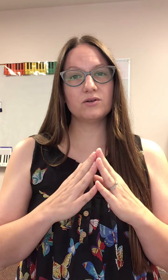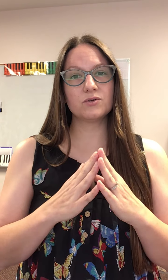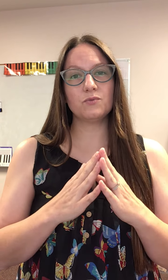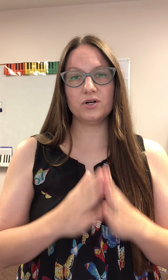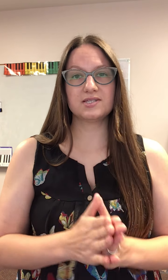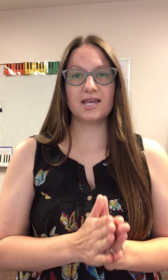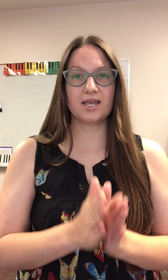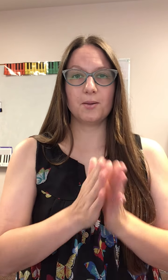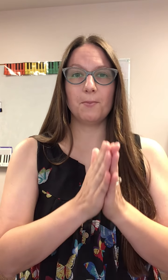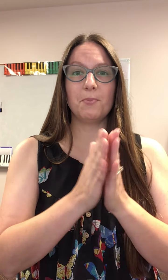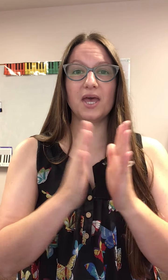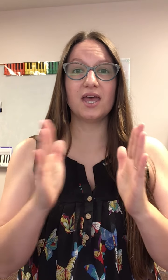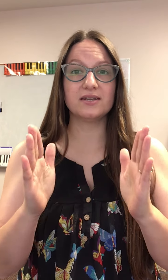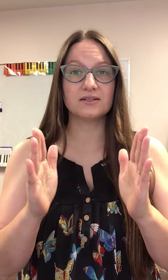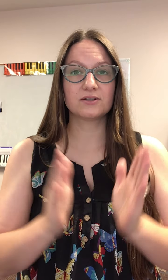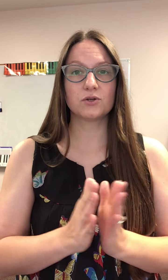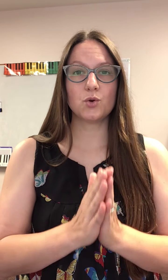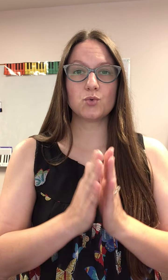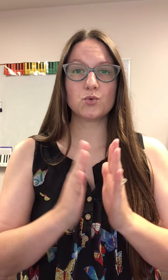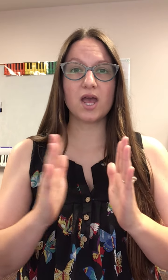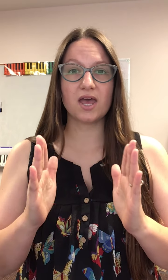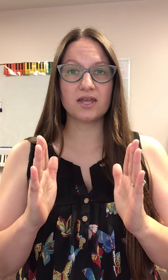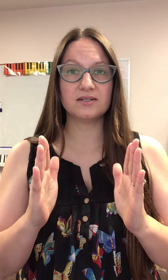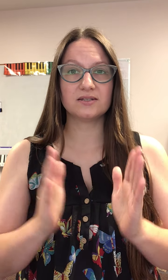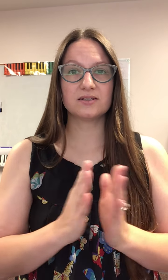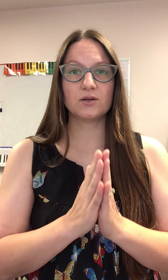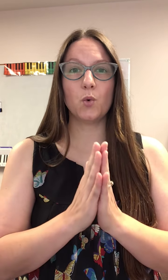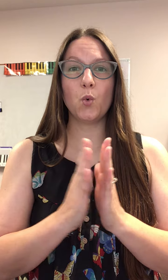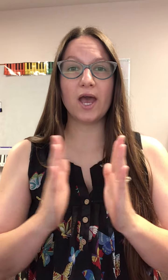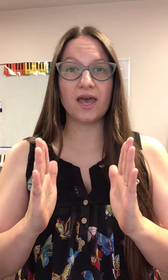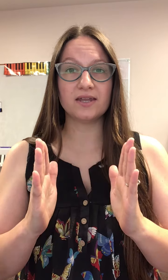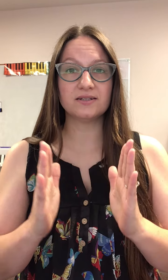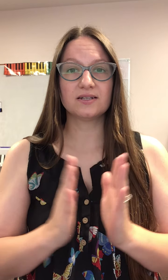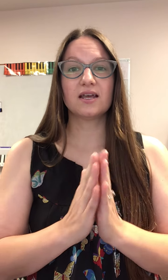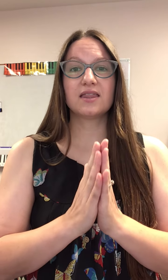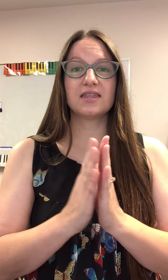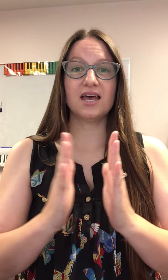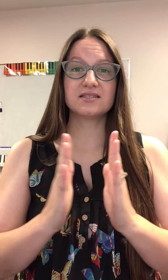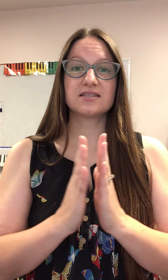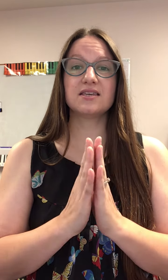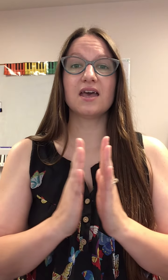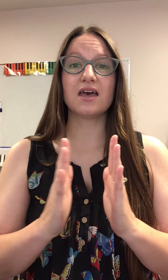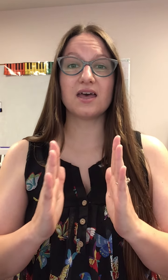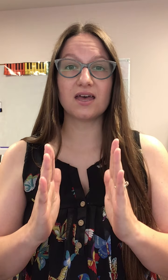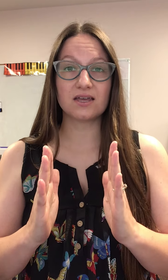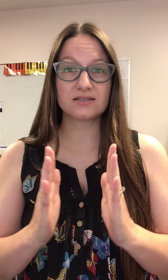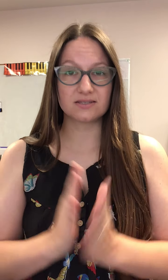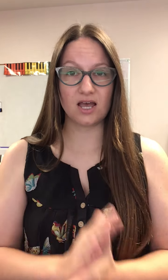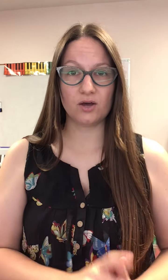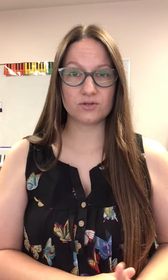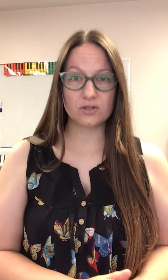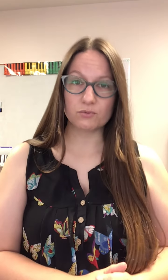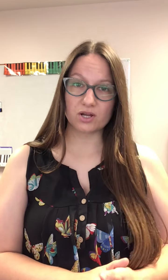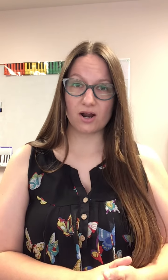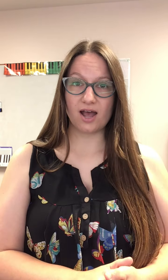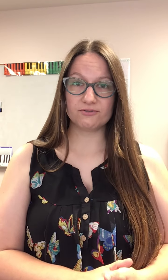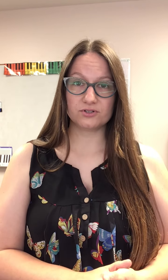words like bed red wed that's the eh sound that we are after